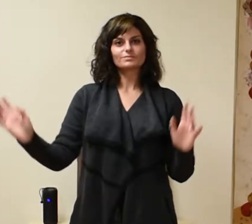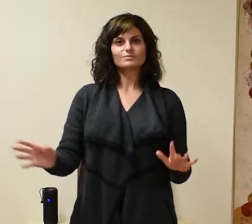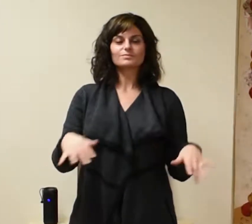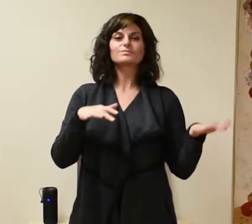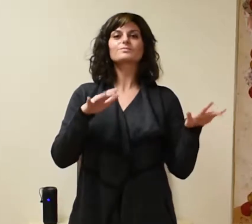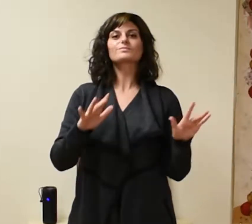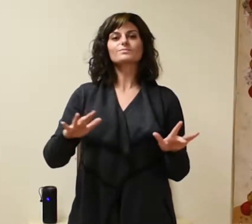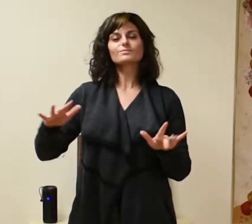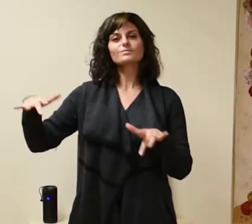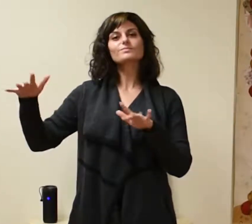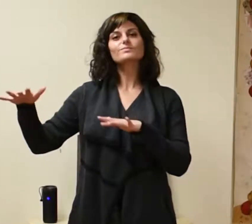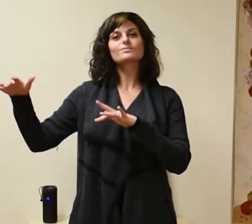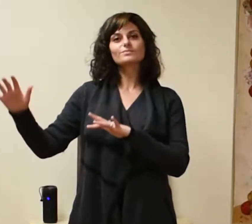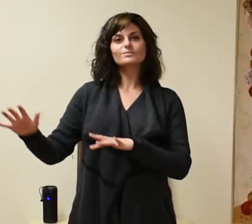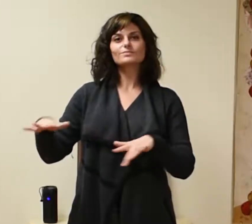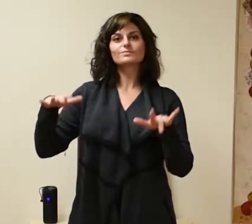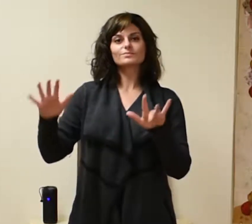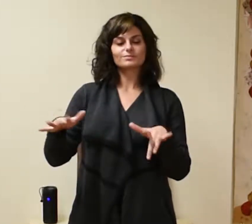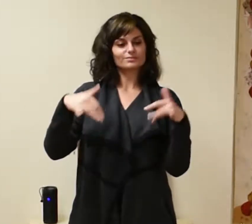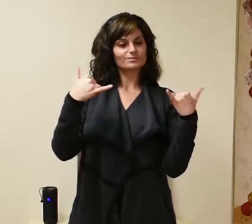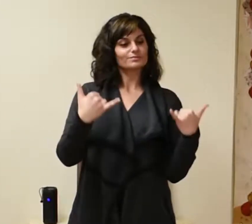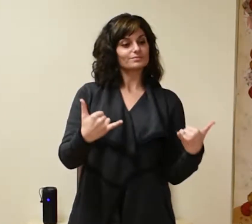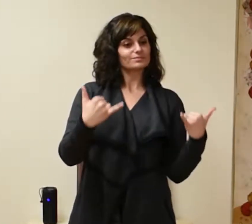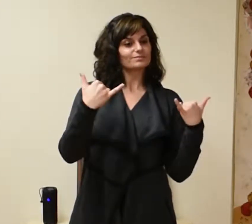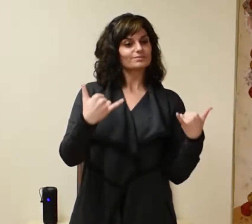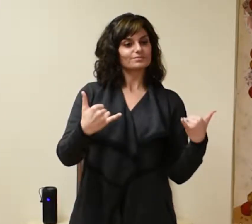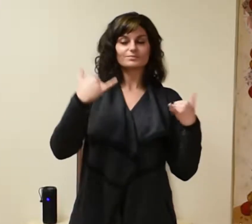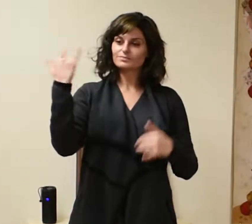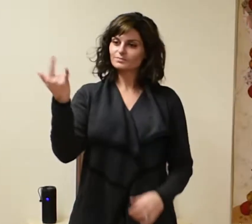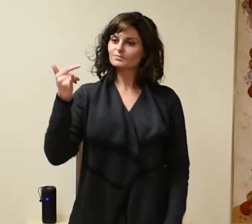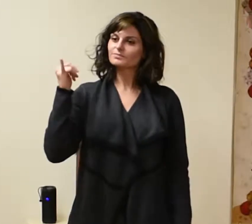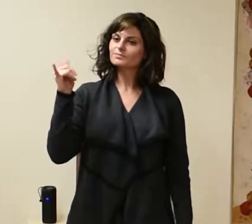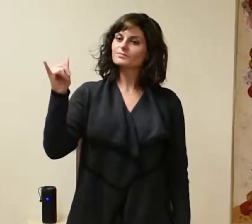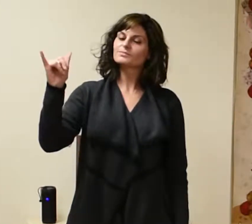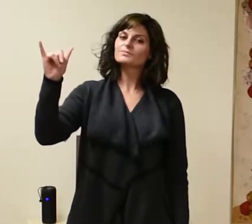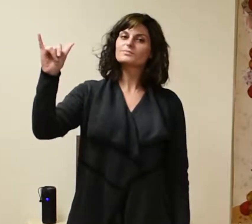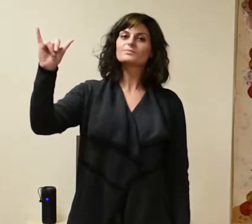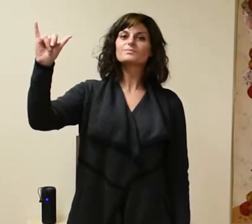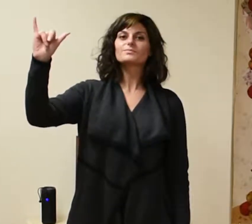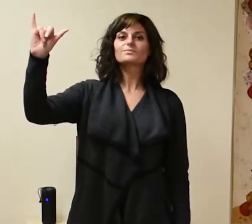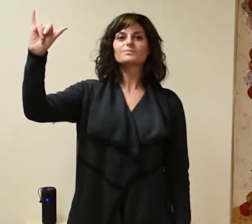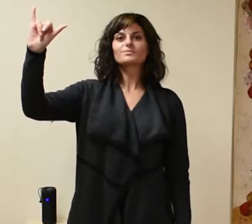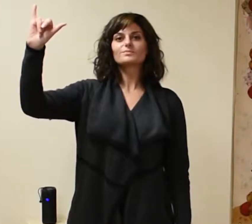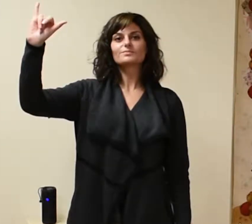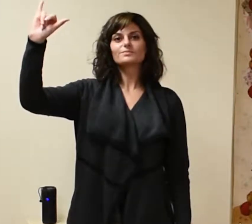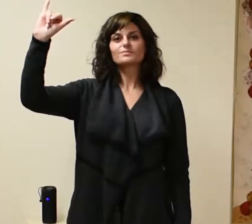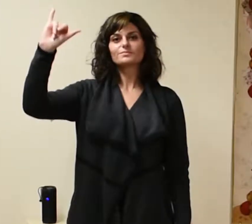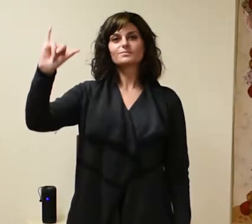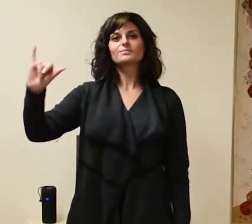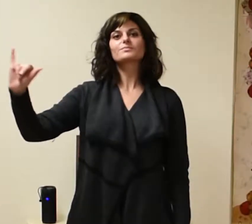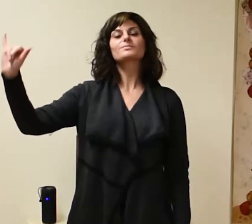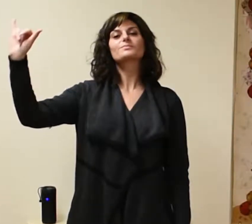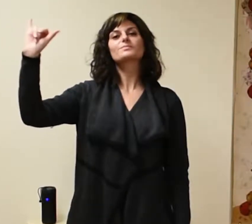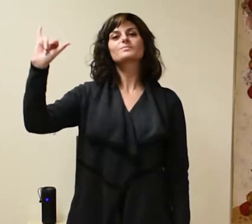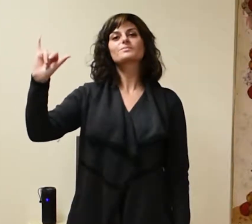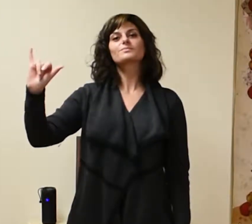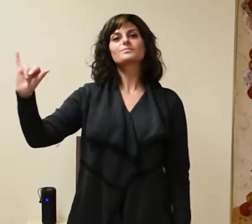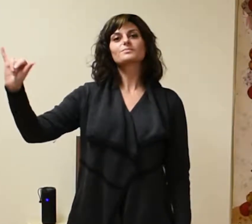Now and forever, love